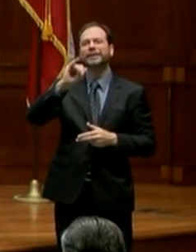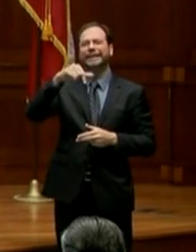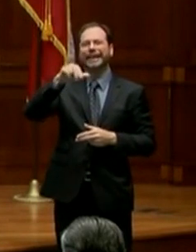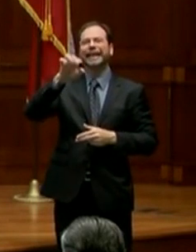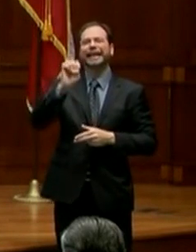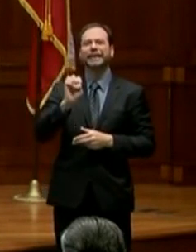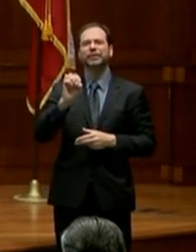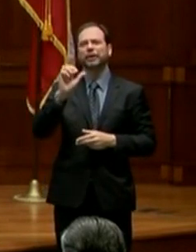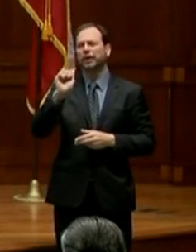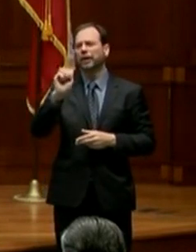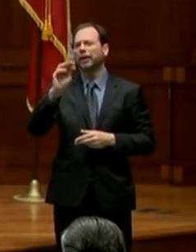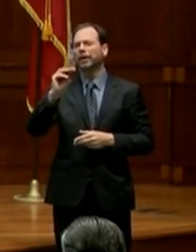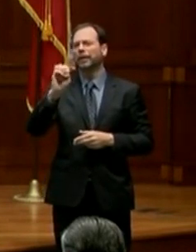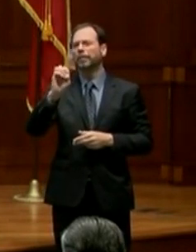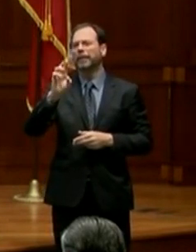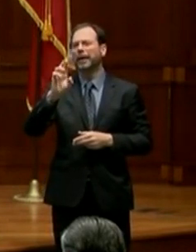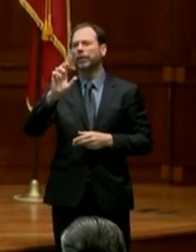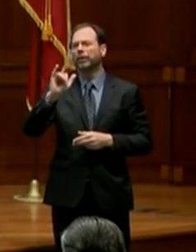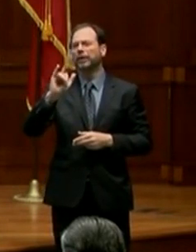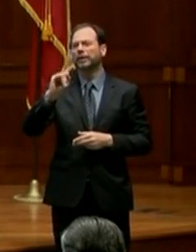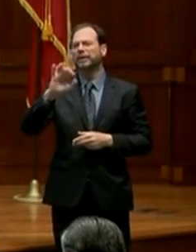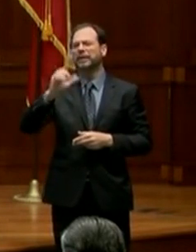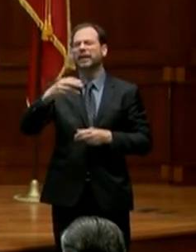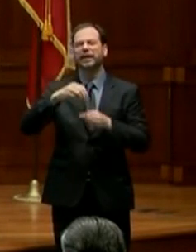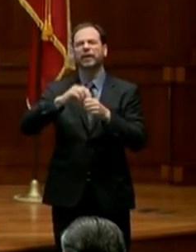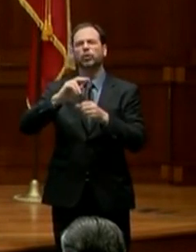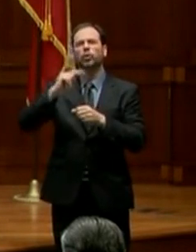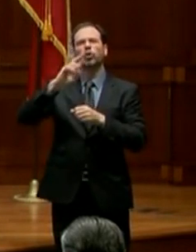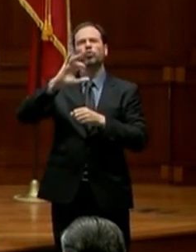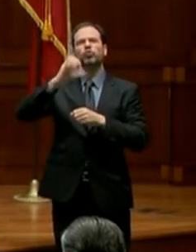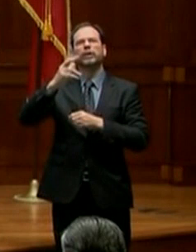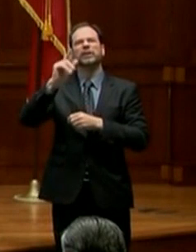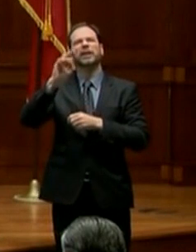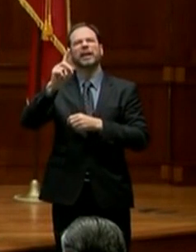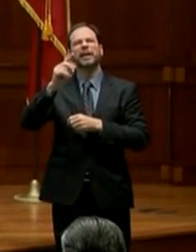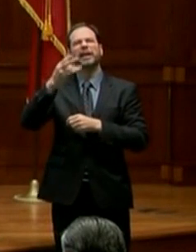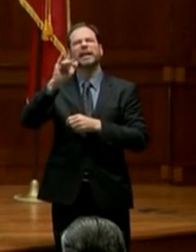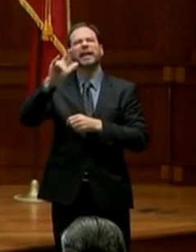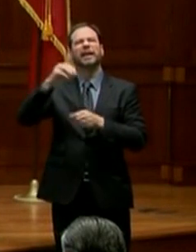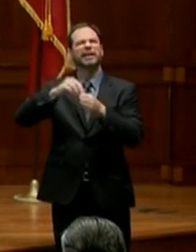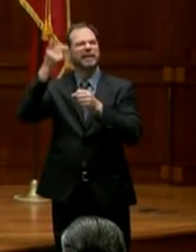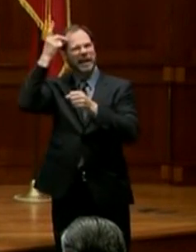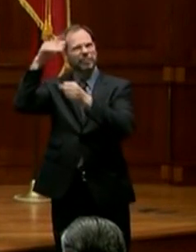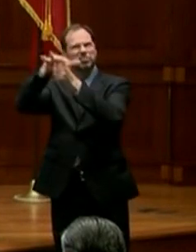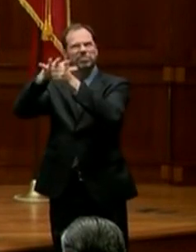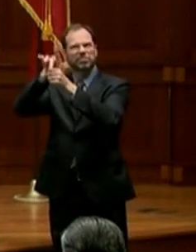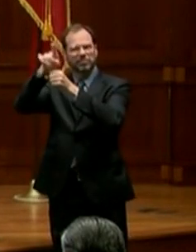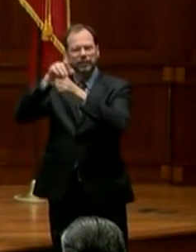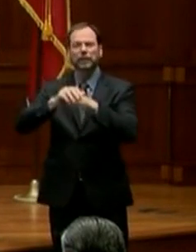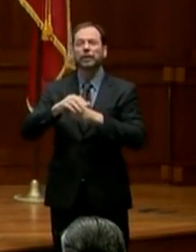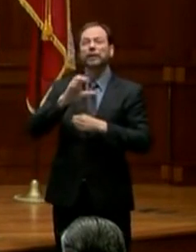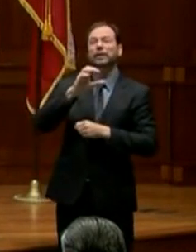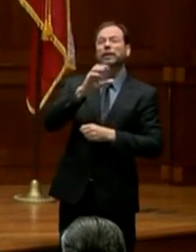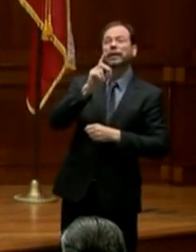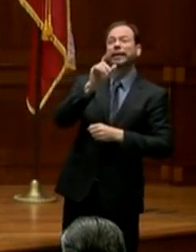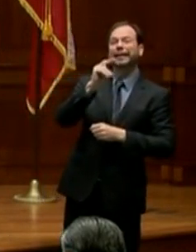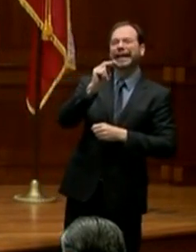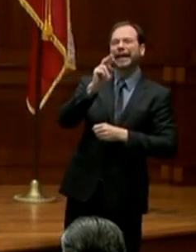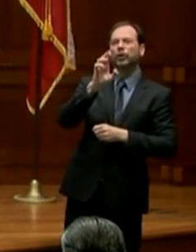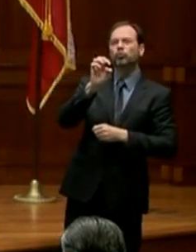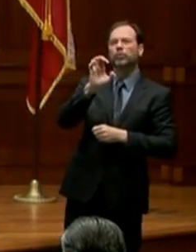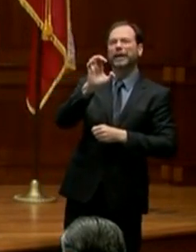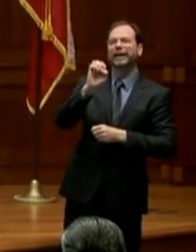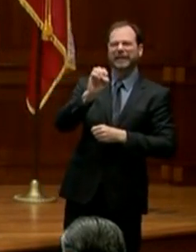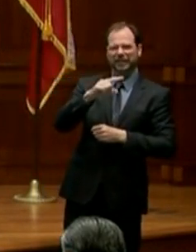They're located in North Richland Hills in Tarrant County. The founder and CEO is Dan Reese. The executive vice